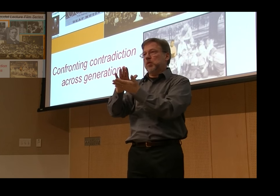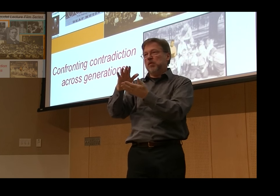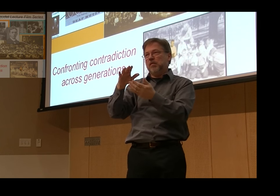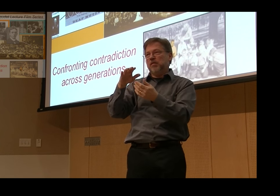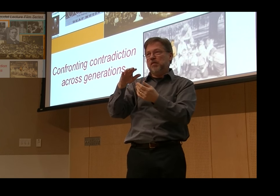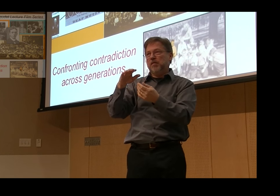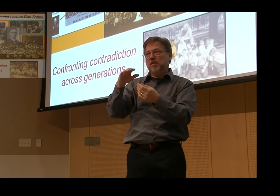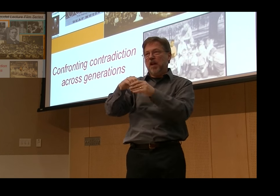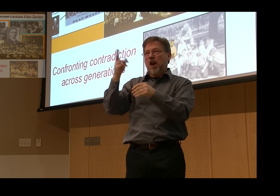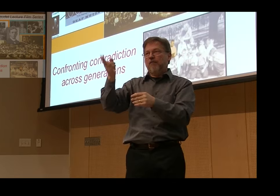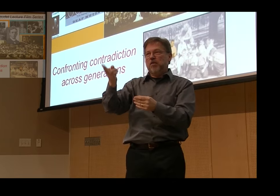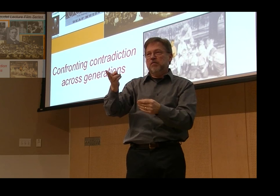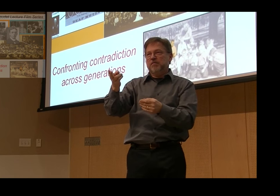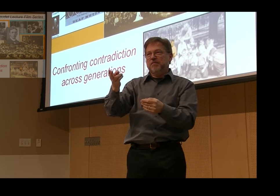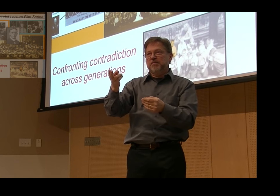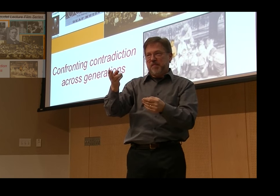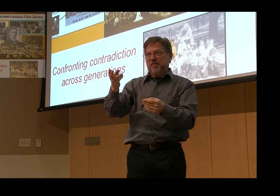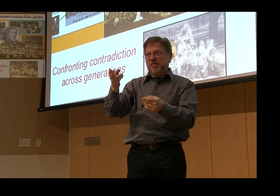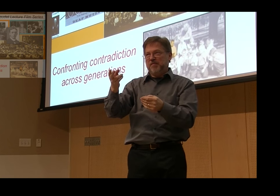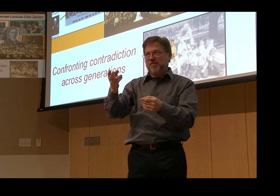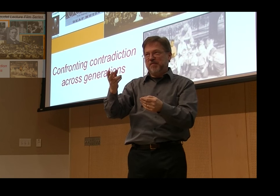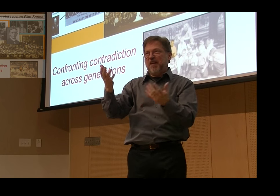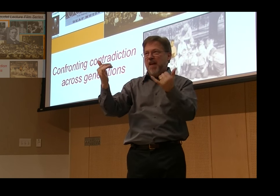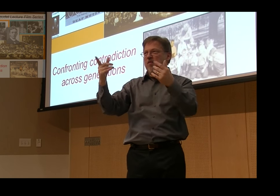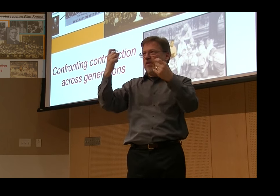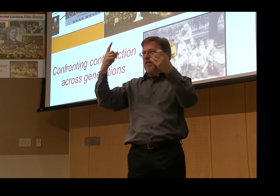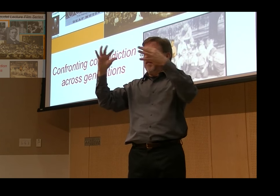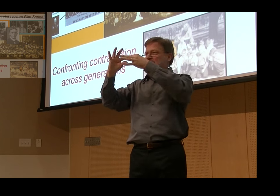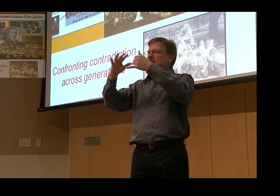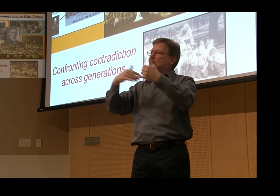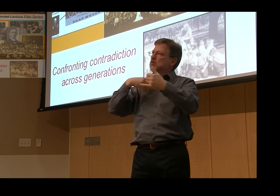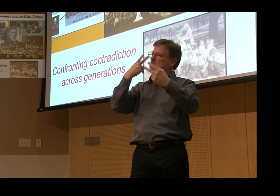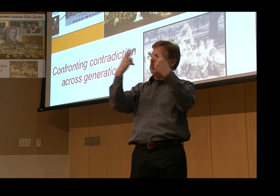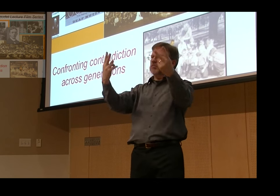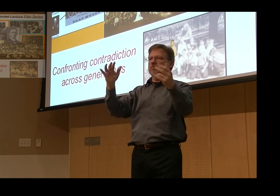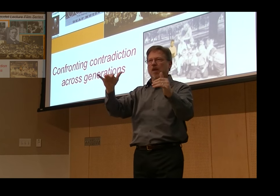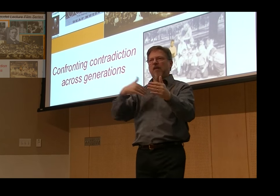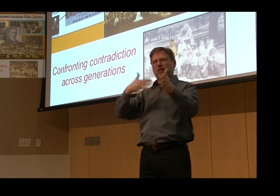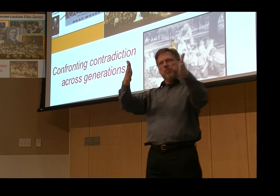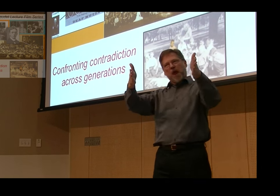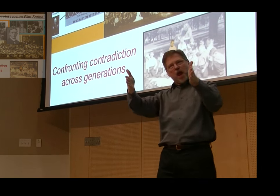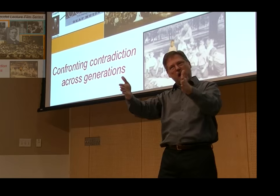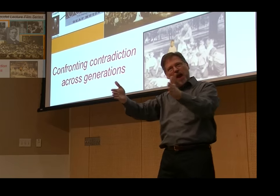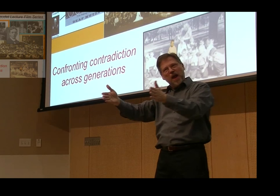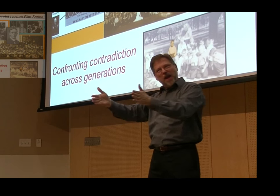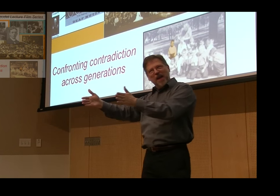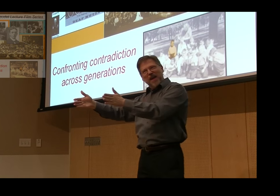that shared their experiences of encountering people from the first generation of signers